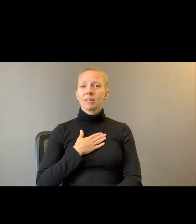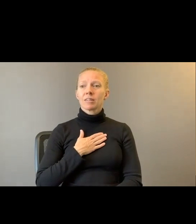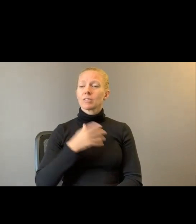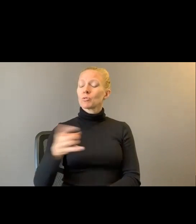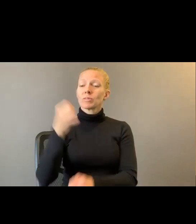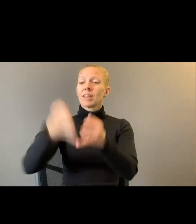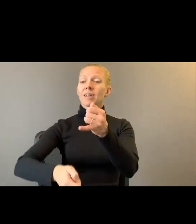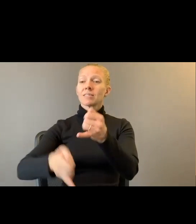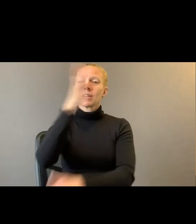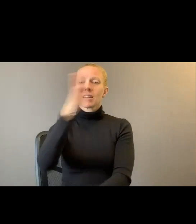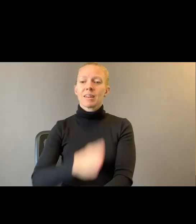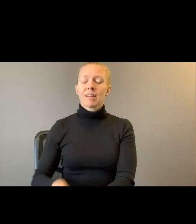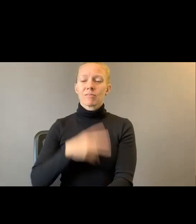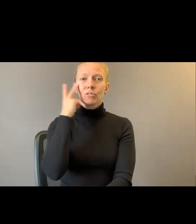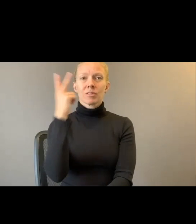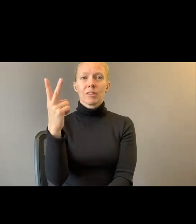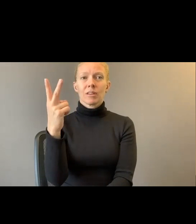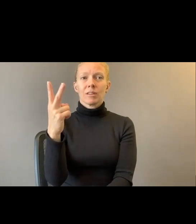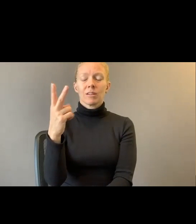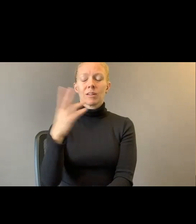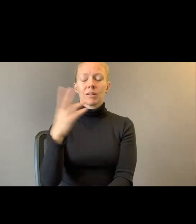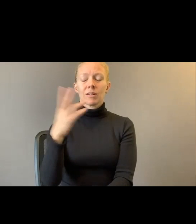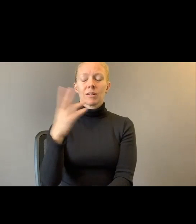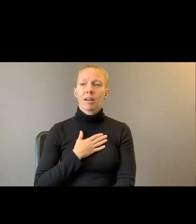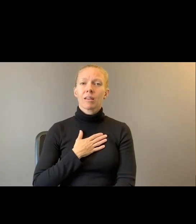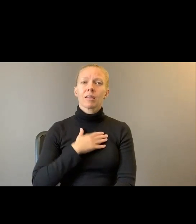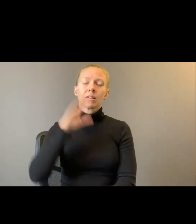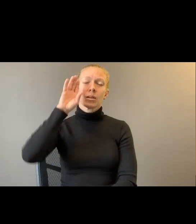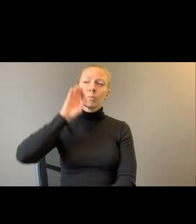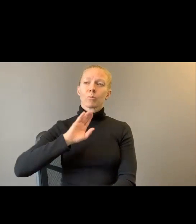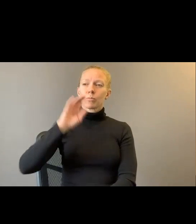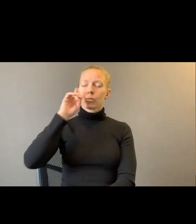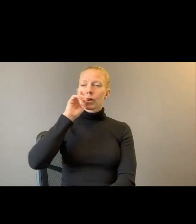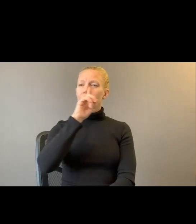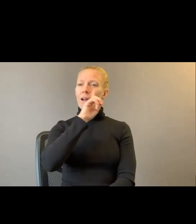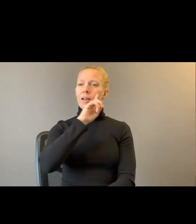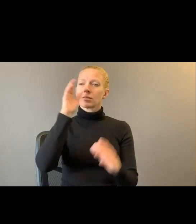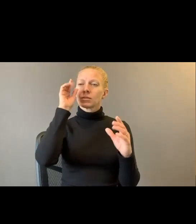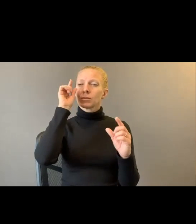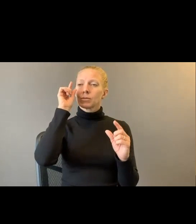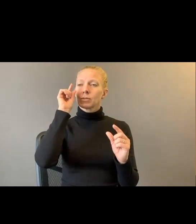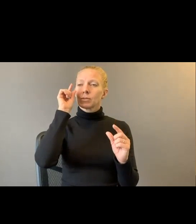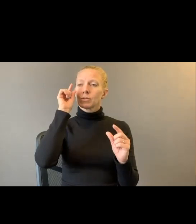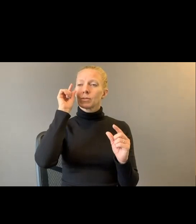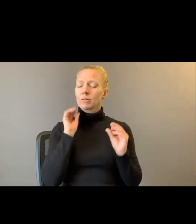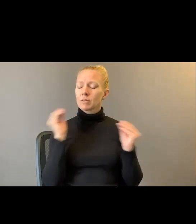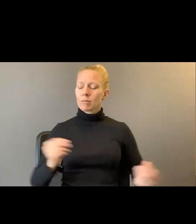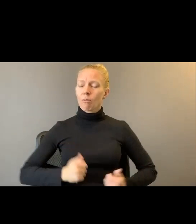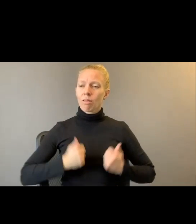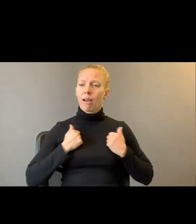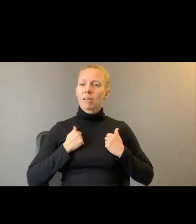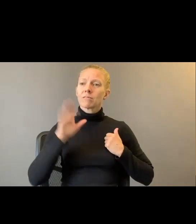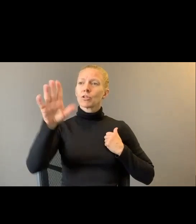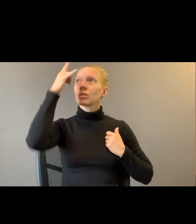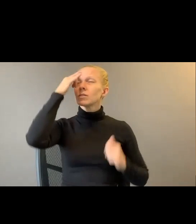And I, brown eyes without life, opened her eternity when the